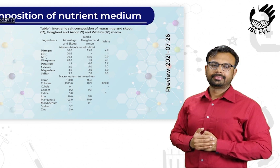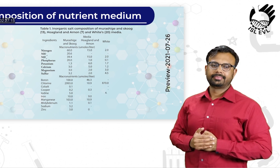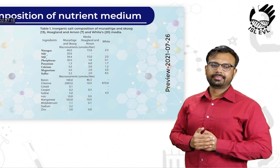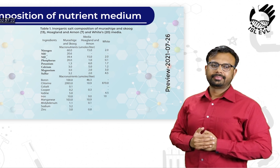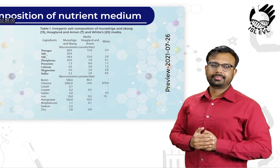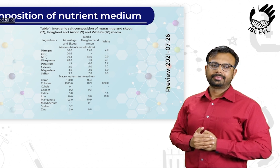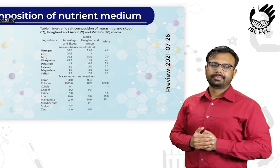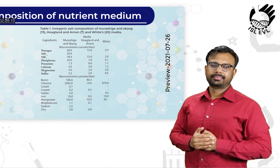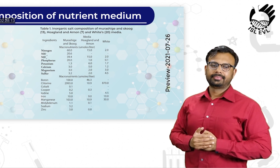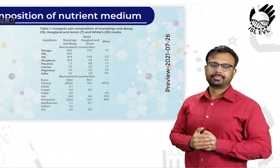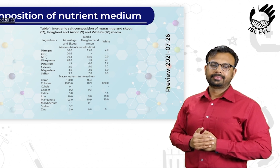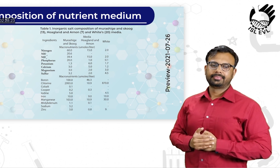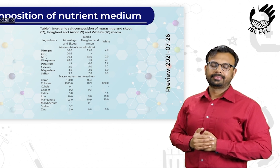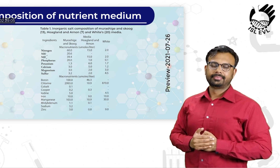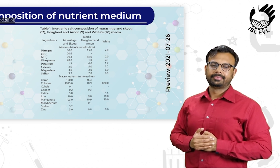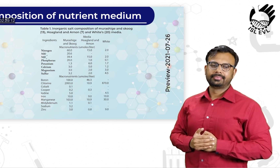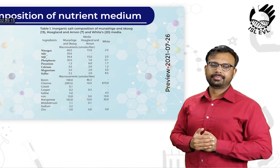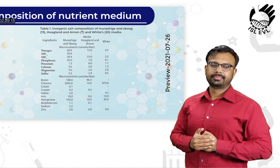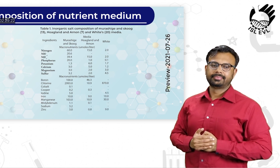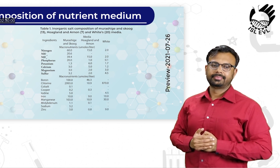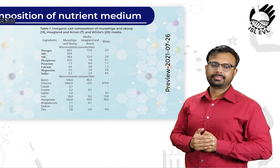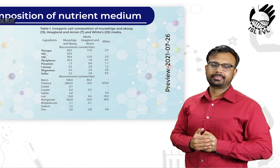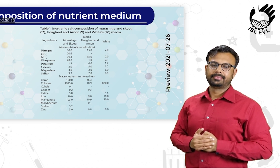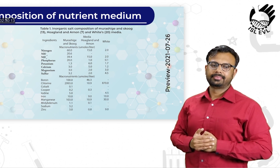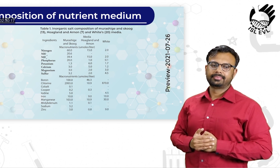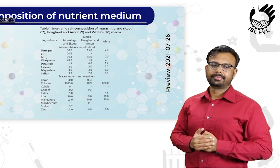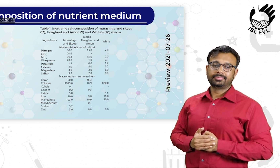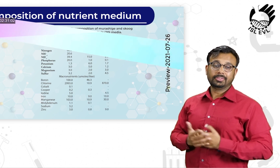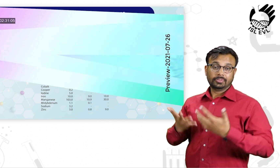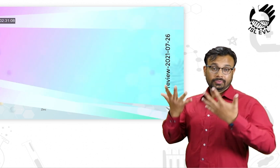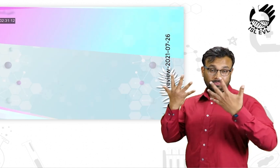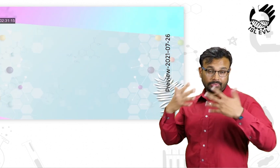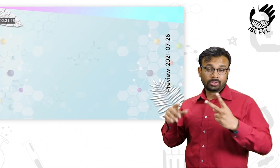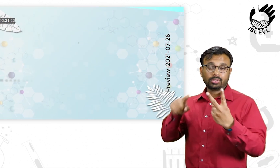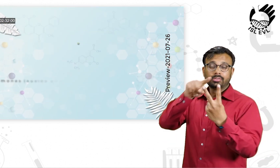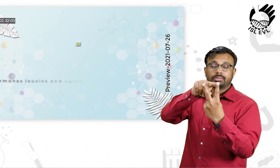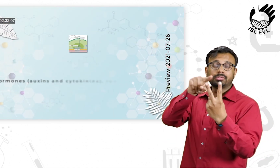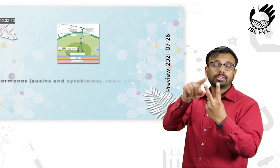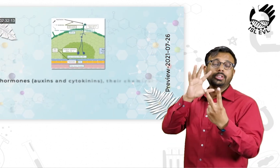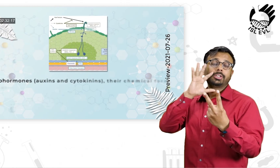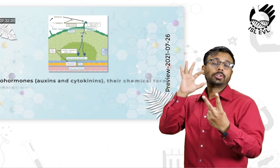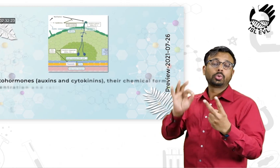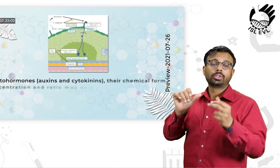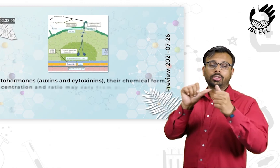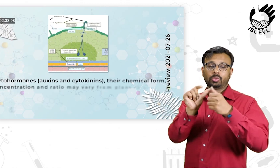2-6. L-1-1.